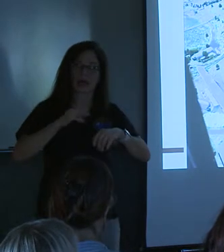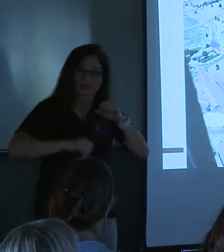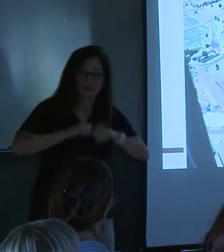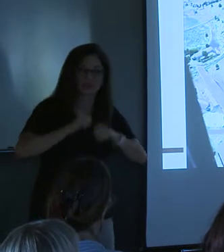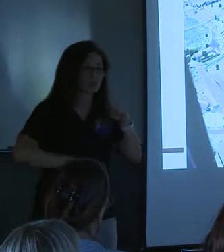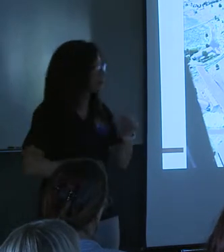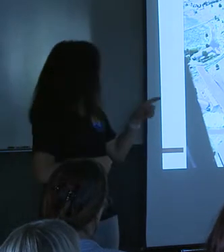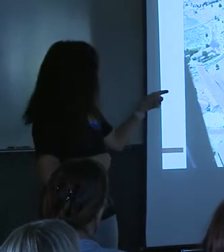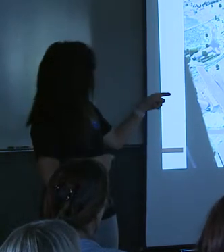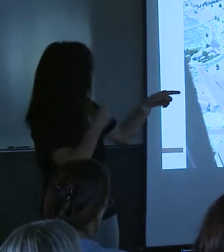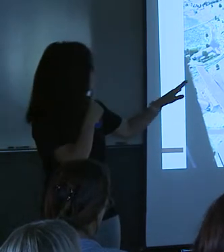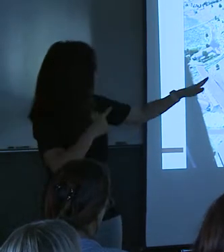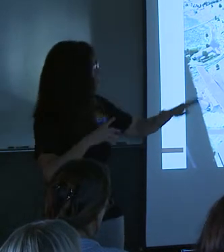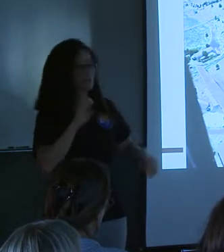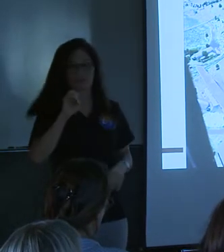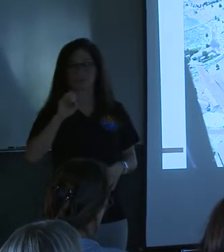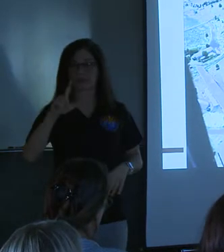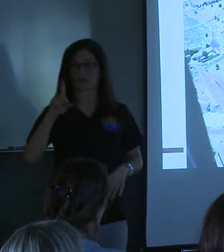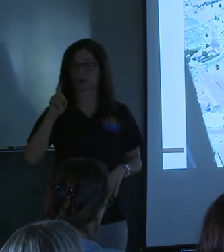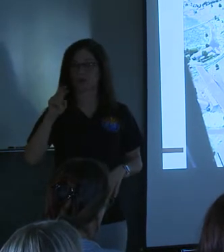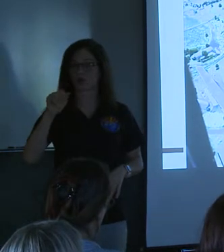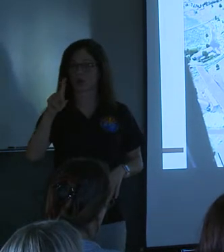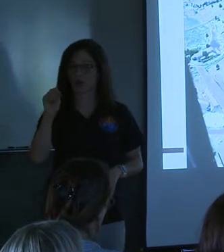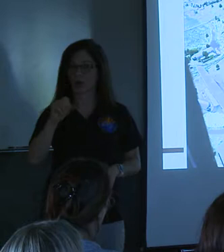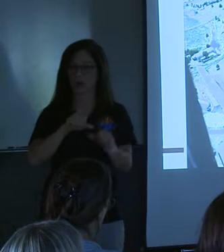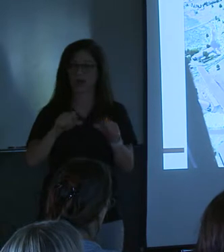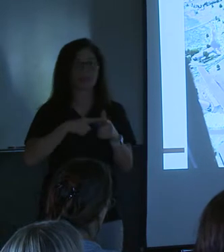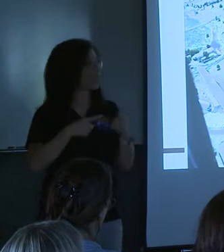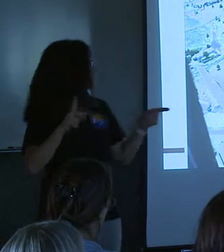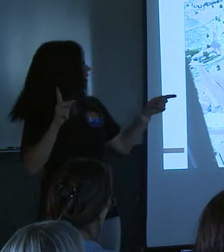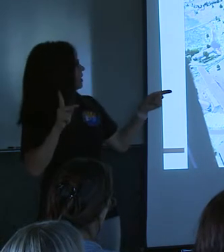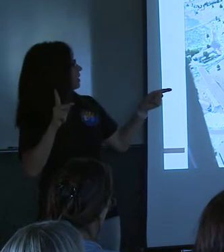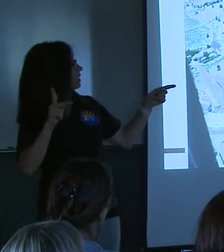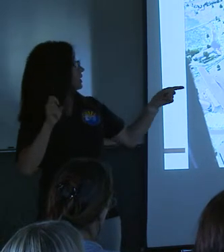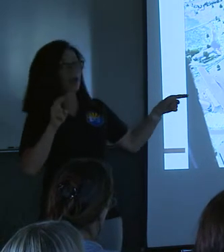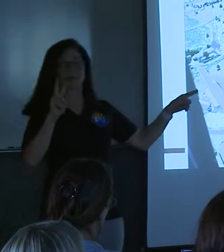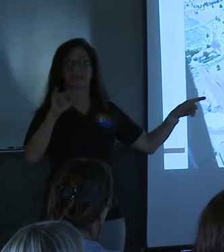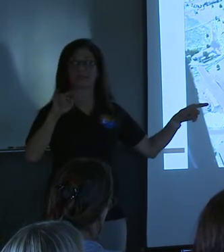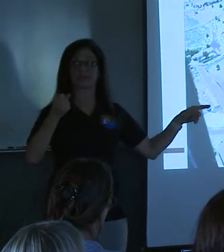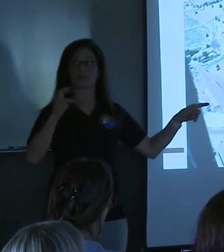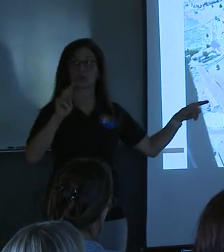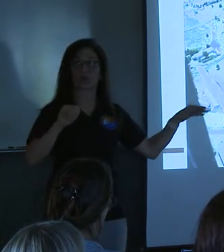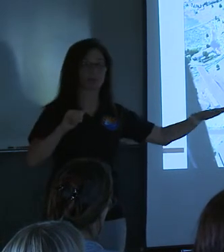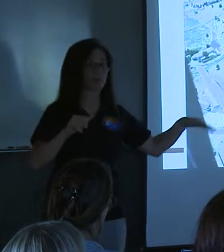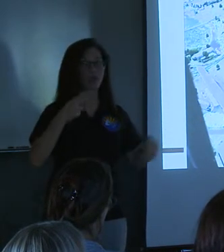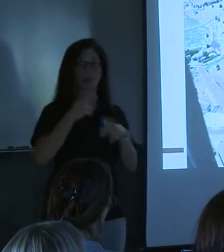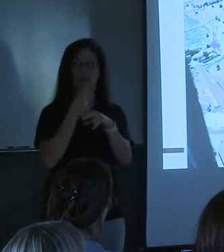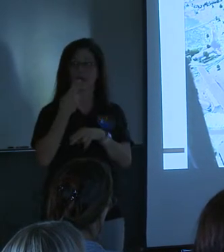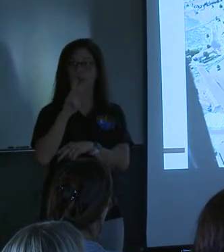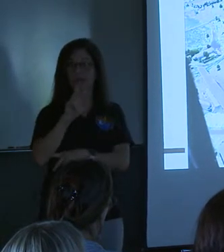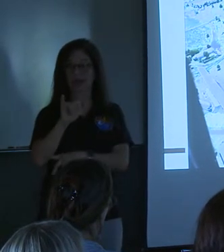this, I think this is the El Dorado area. You can see this is Kevin's Way and this is Highway 89. This is the Copeland